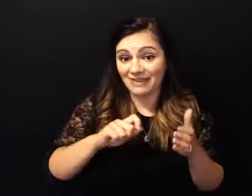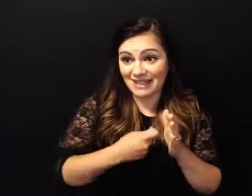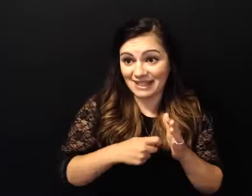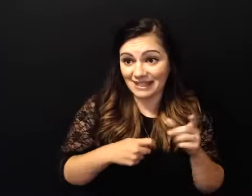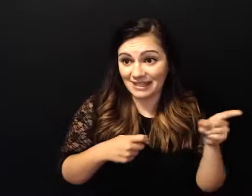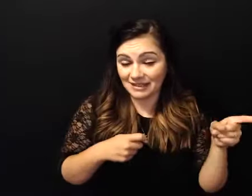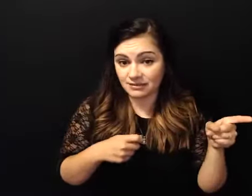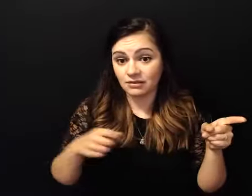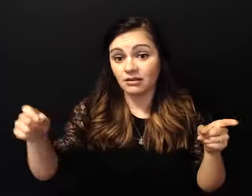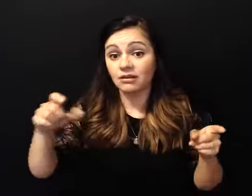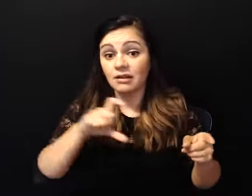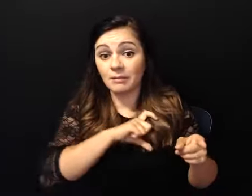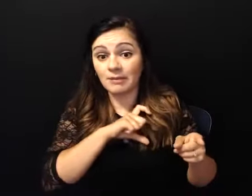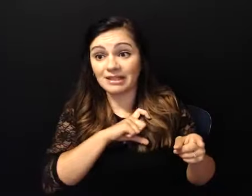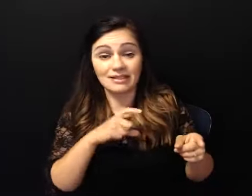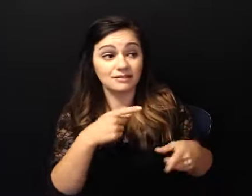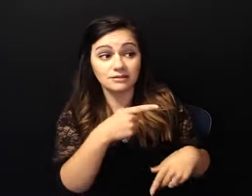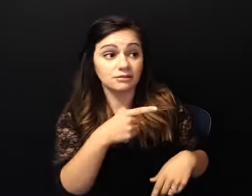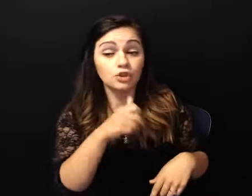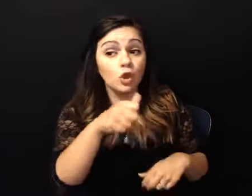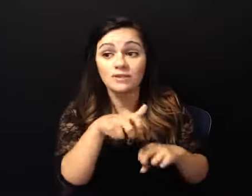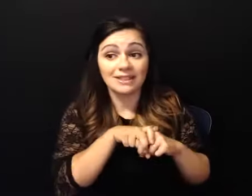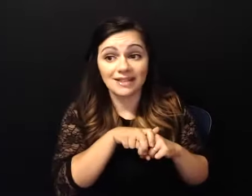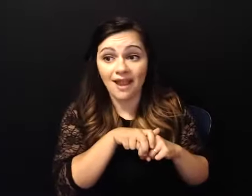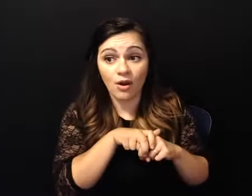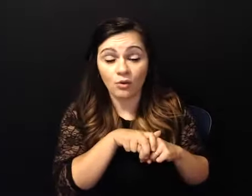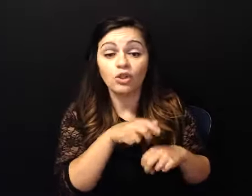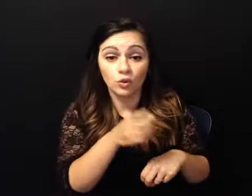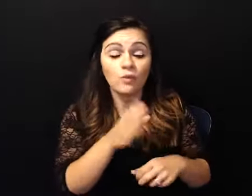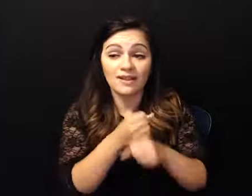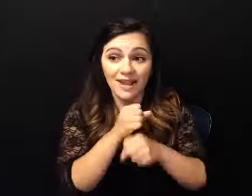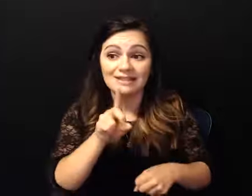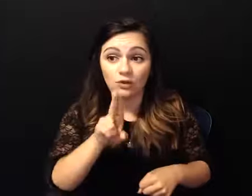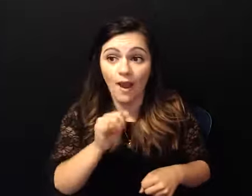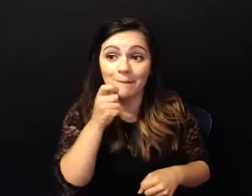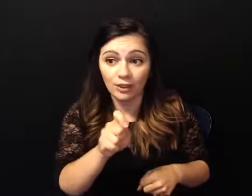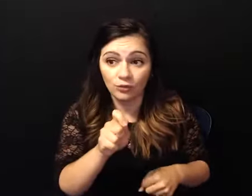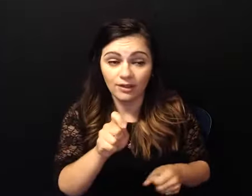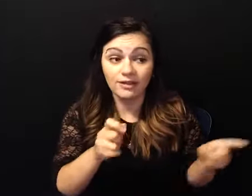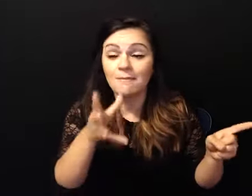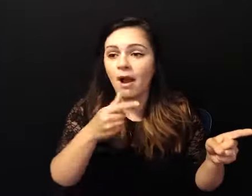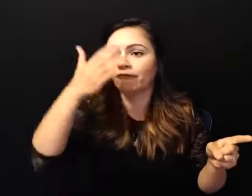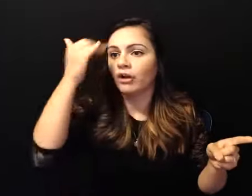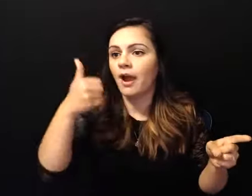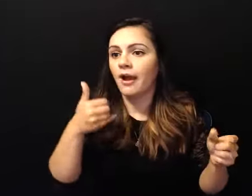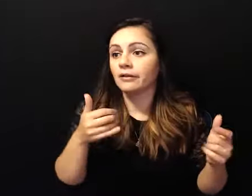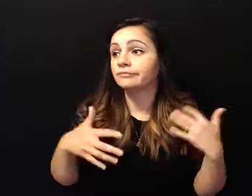you'll get a dui and she got arrested she sat down she forgot so the other girl i have no idea where she went but here we are